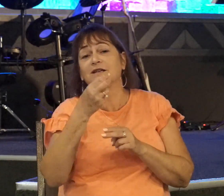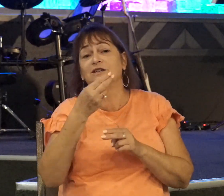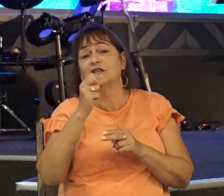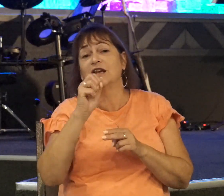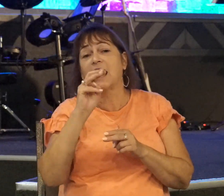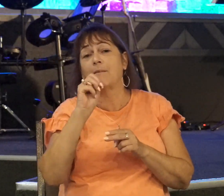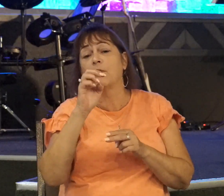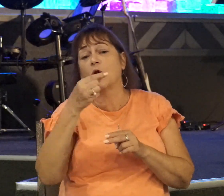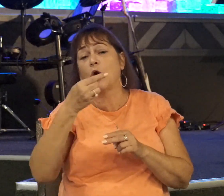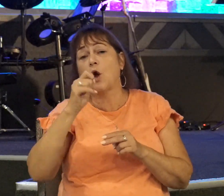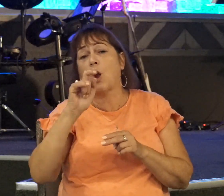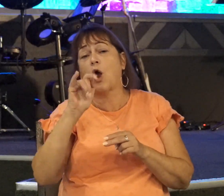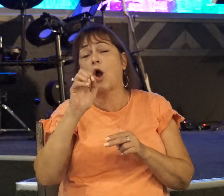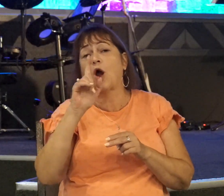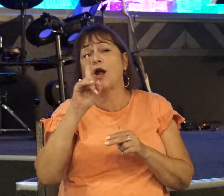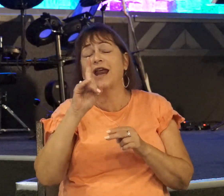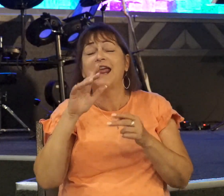600 Philistines with a stick.